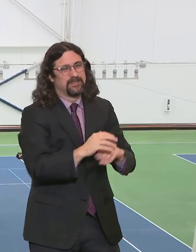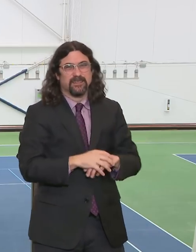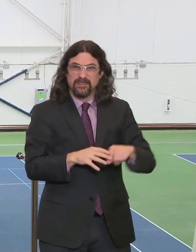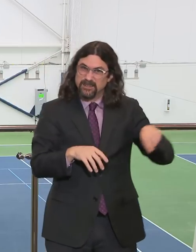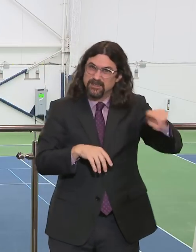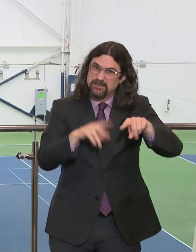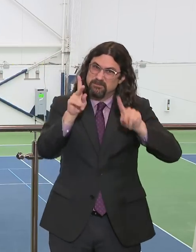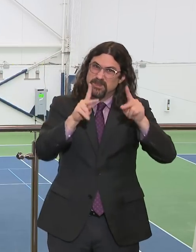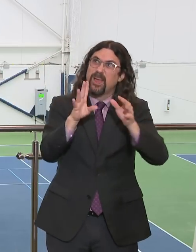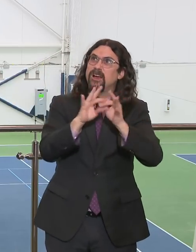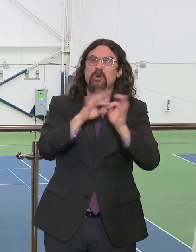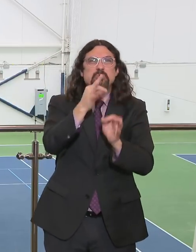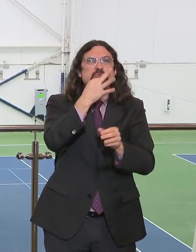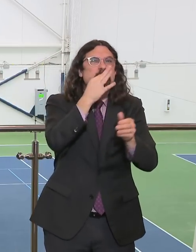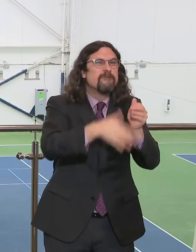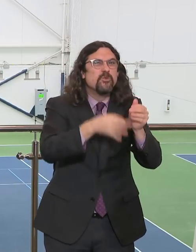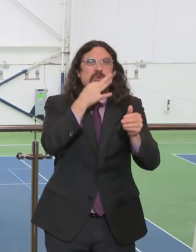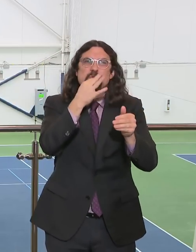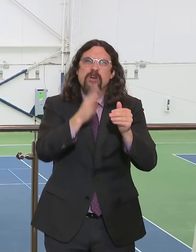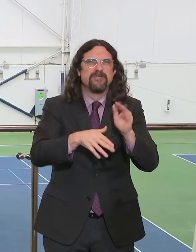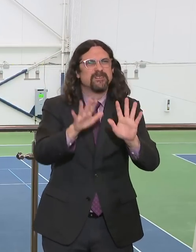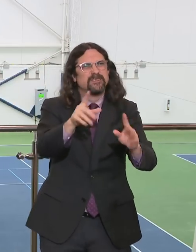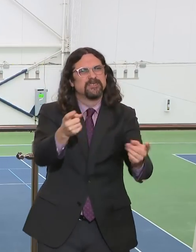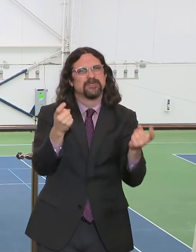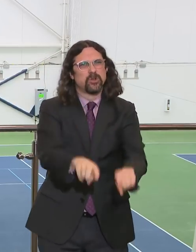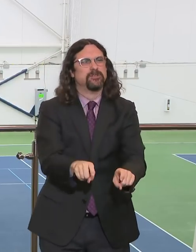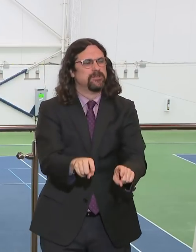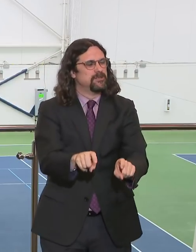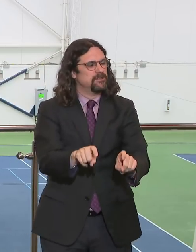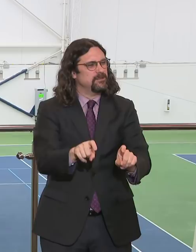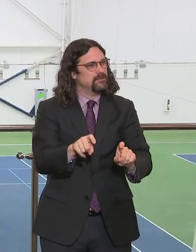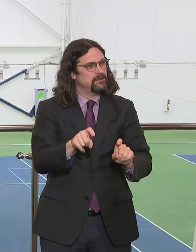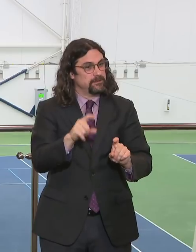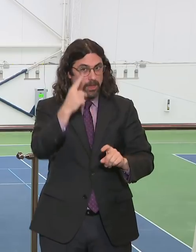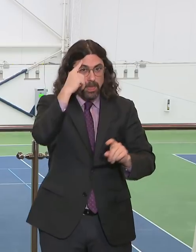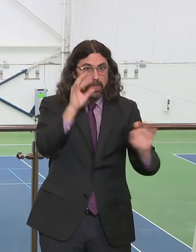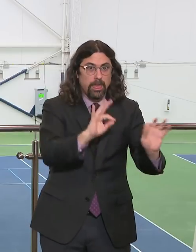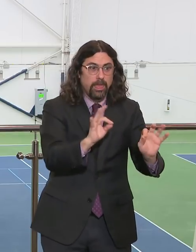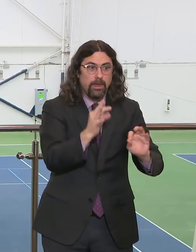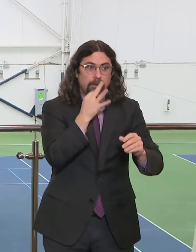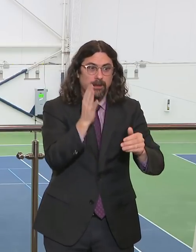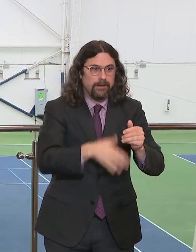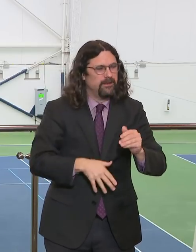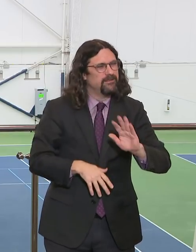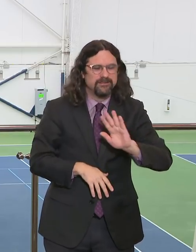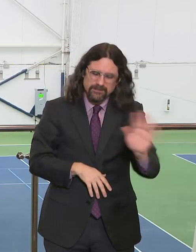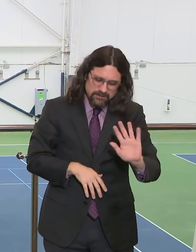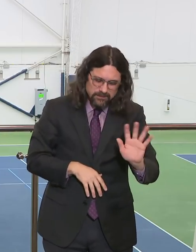So I'm telling you all, will be tough, but it will be something that we will fight through and we will survive.